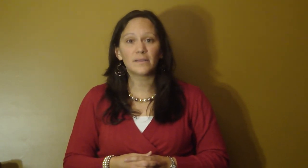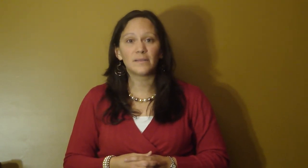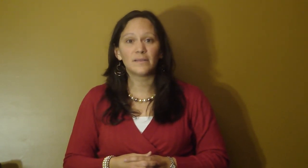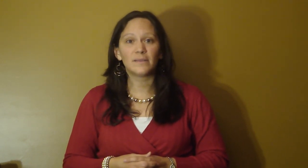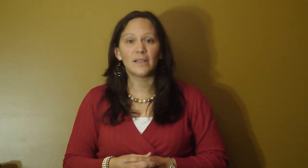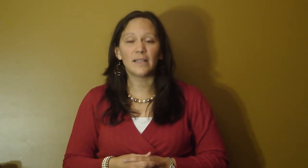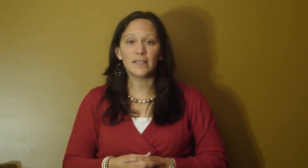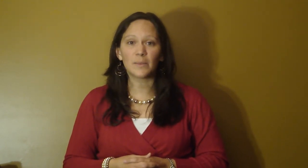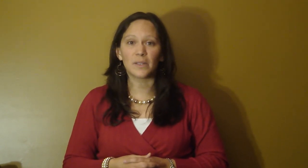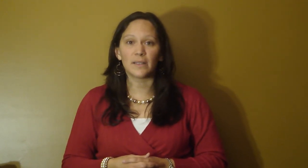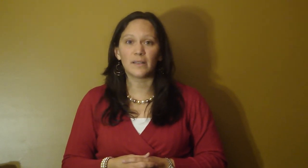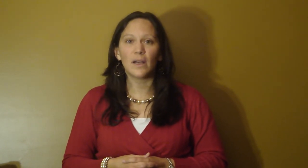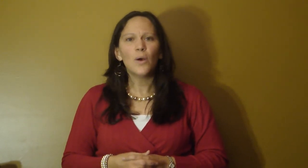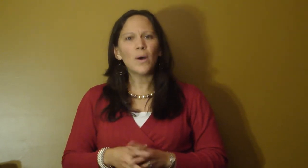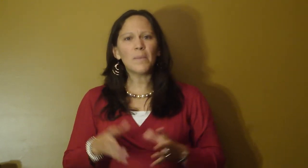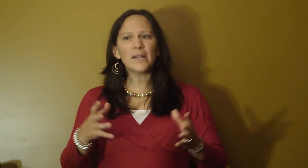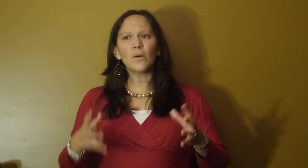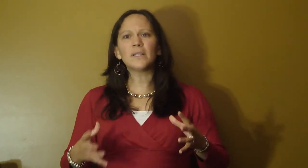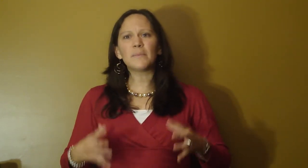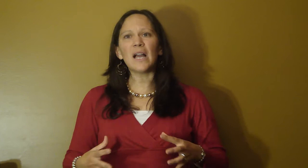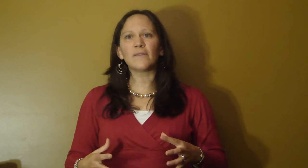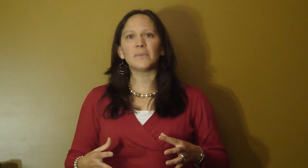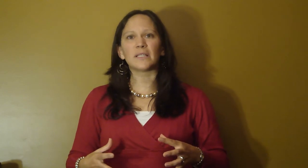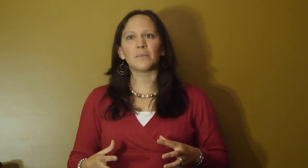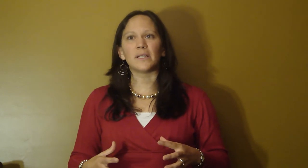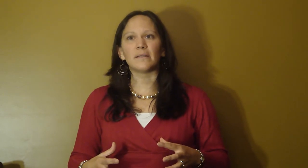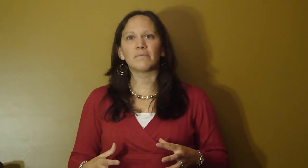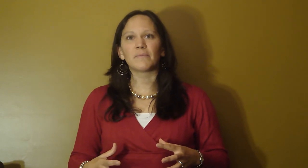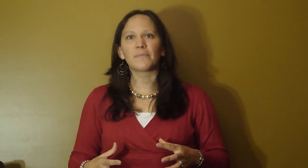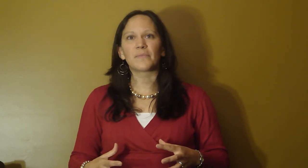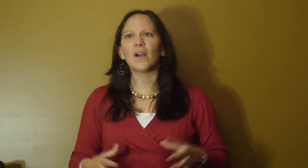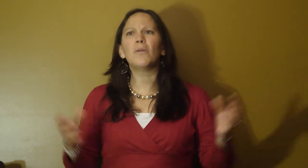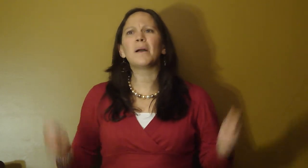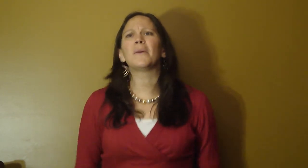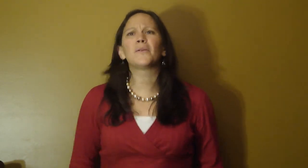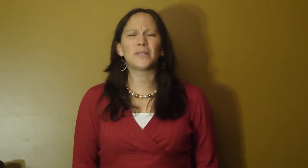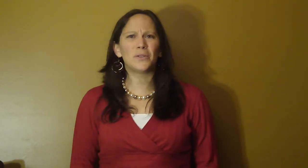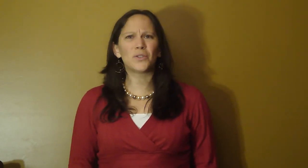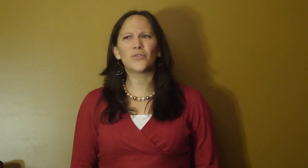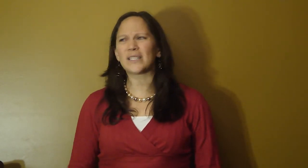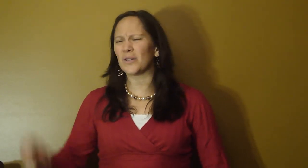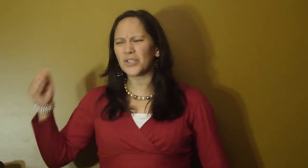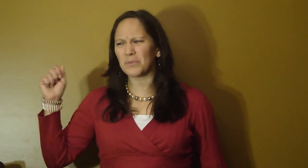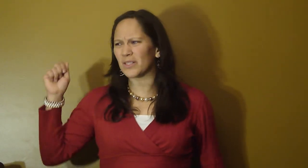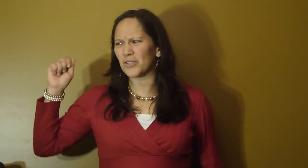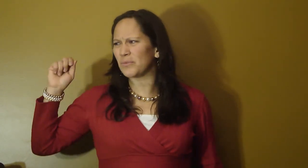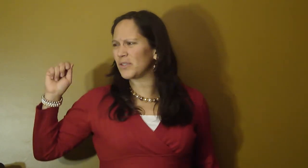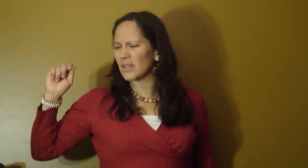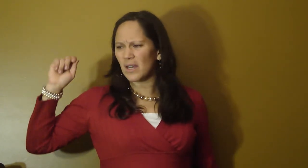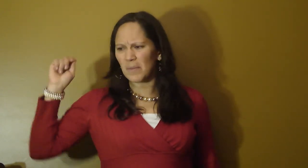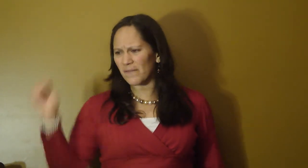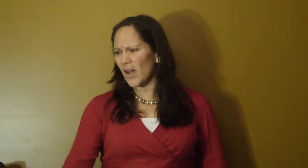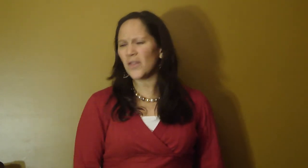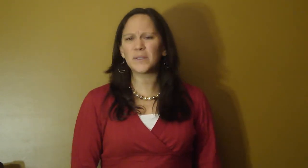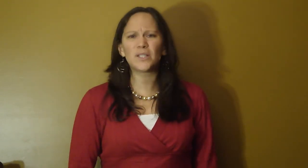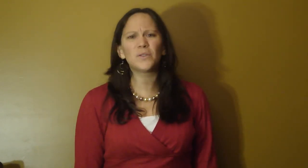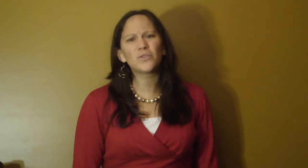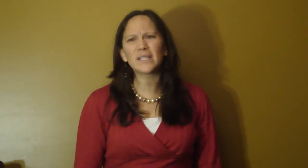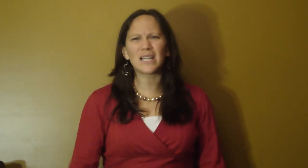Love and discipline. What might hold us back from discipline? Oh, my mother was too strict. My father was too strict. I